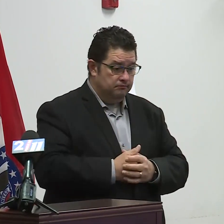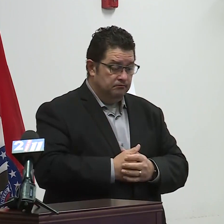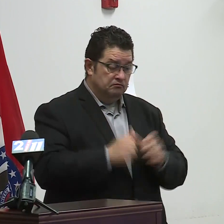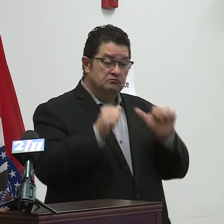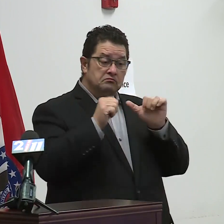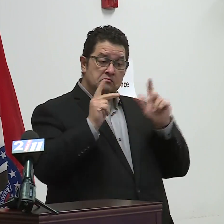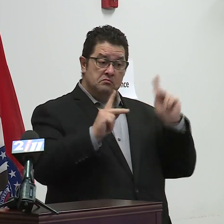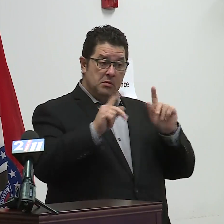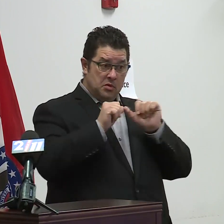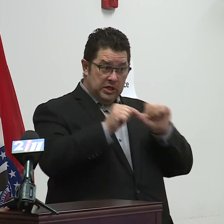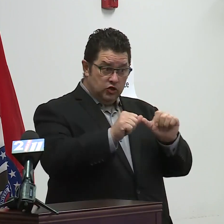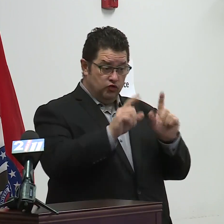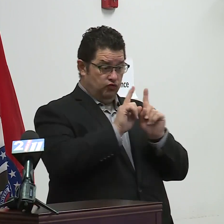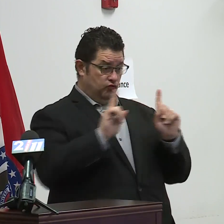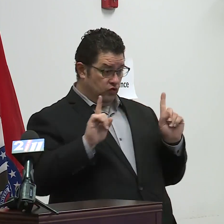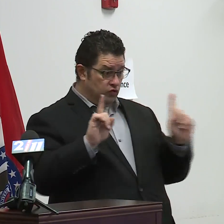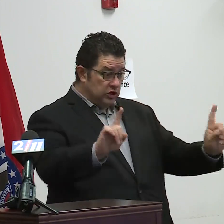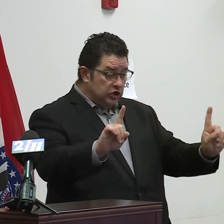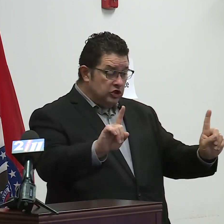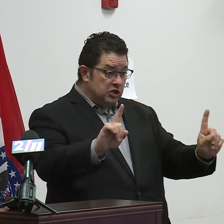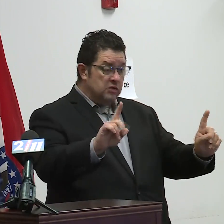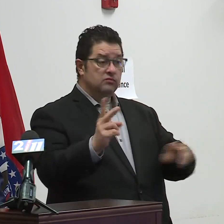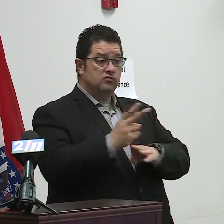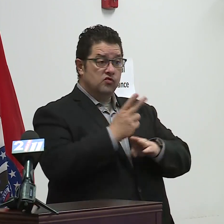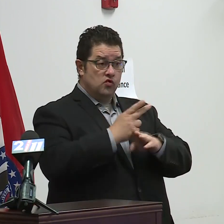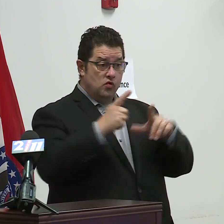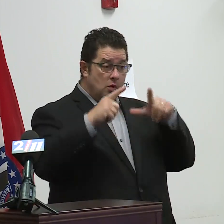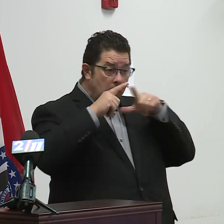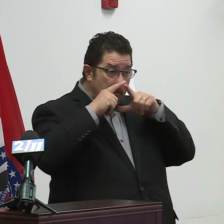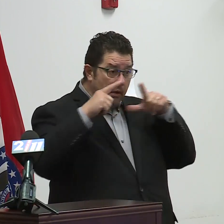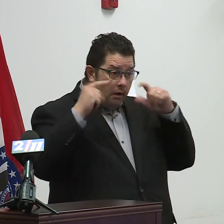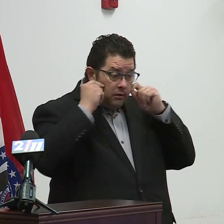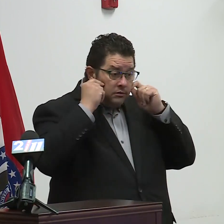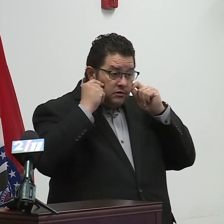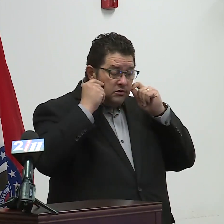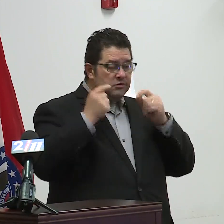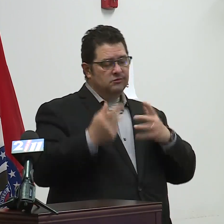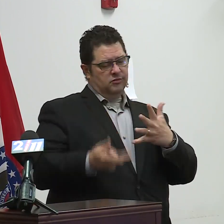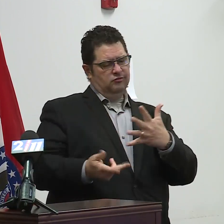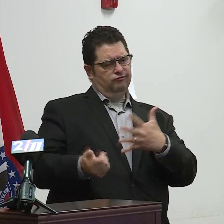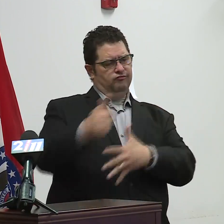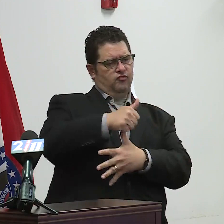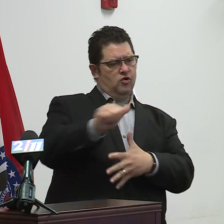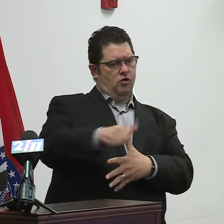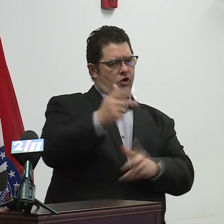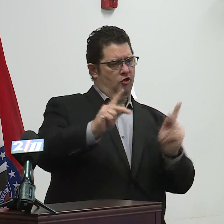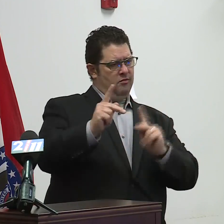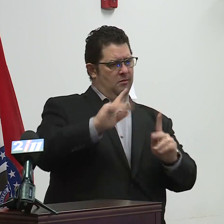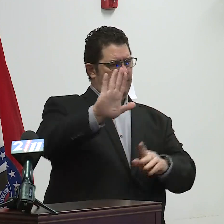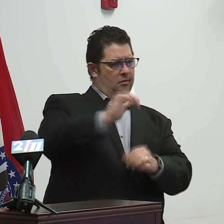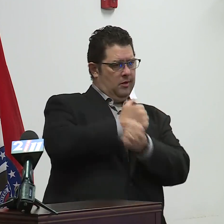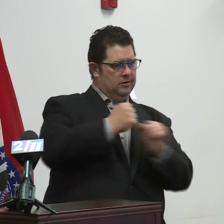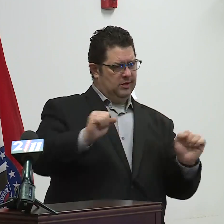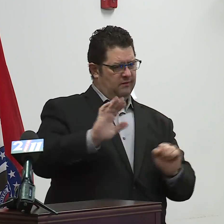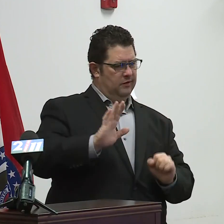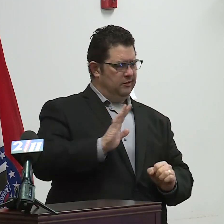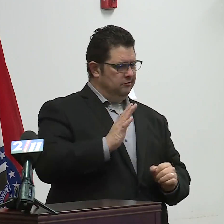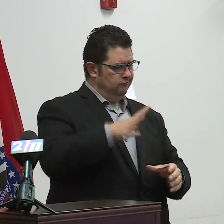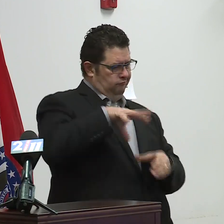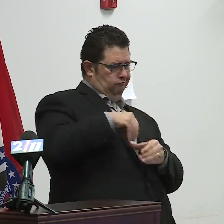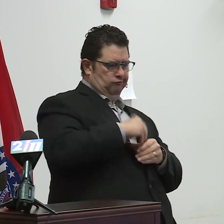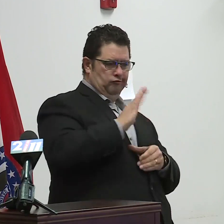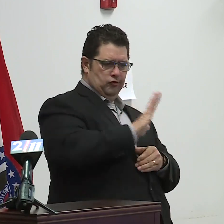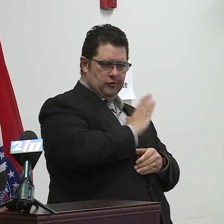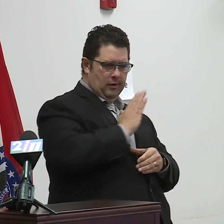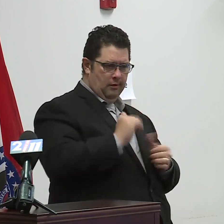masks, and put the health of themselves and others as a priority in their daily lives. The gradual reopening is the right way,